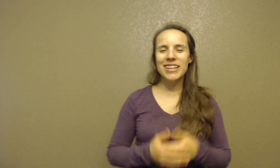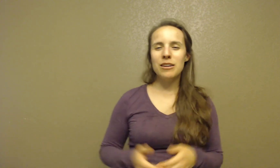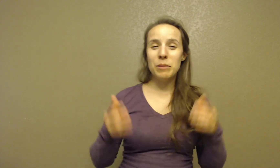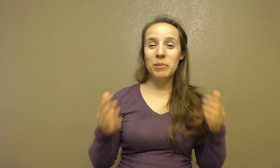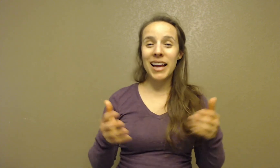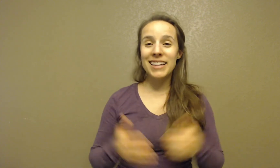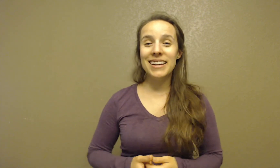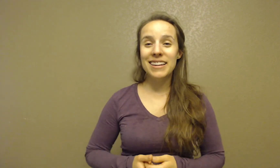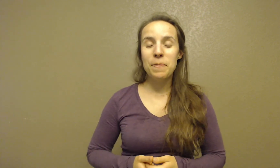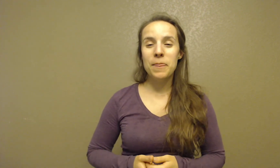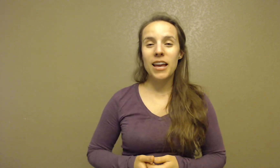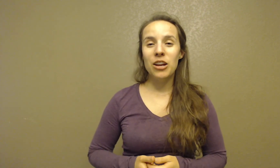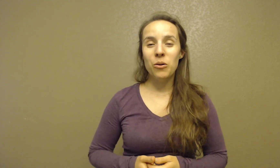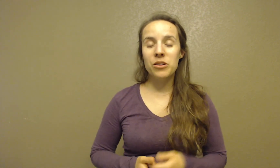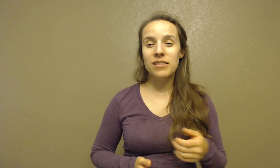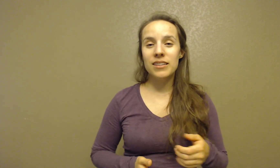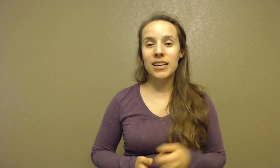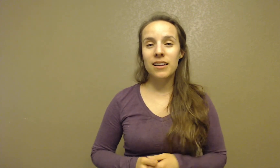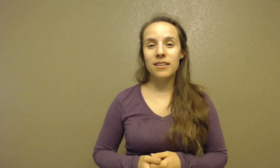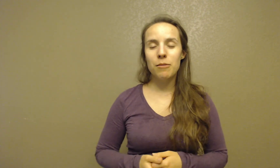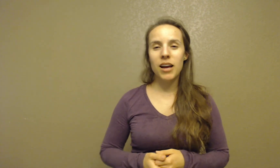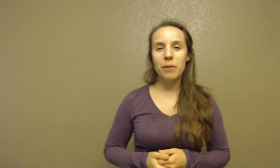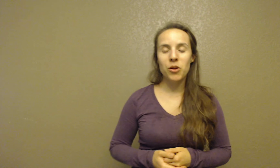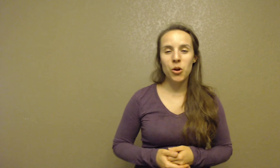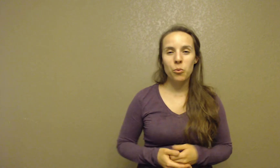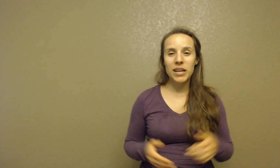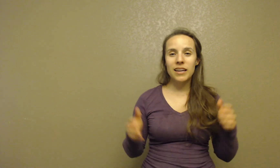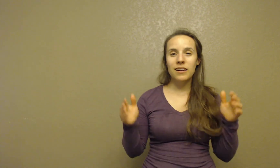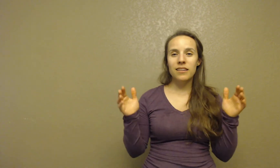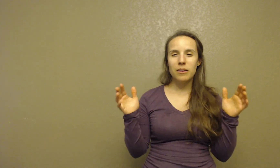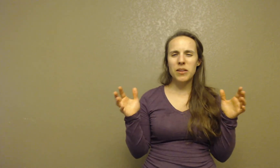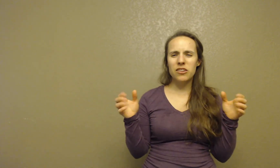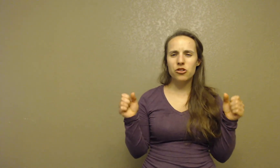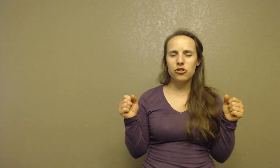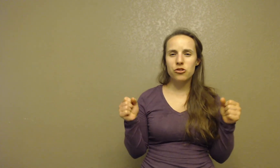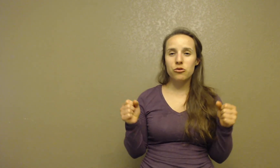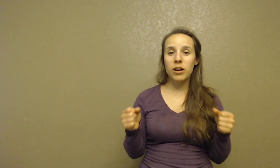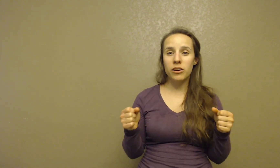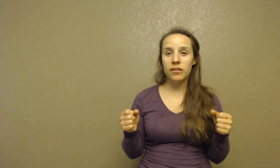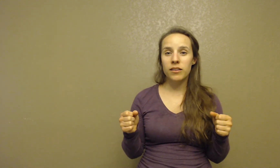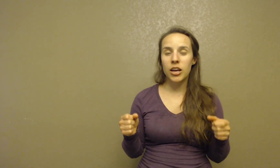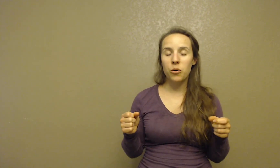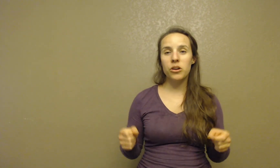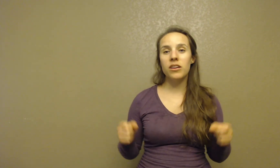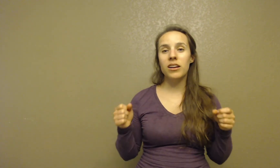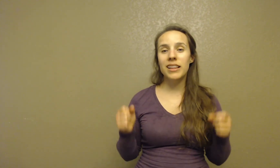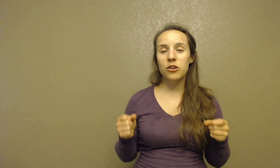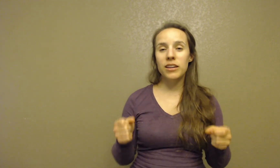needed to be blinded in order to see. Sometimes we need some of these struggles in order to clearly